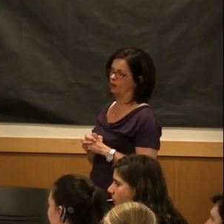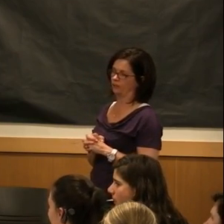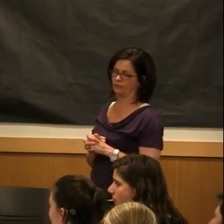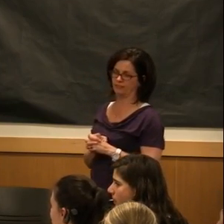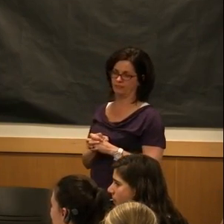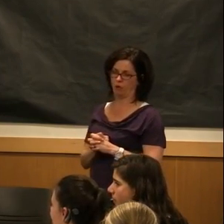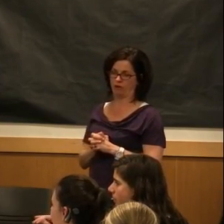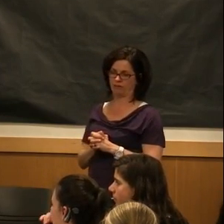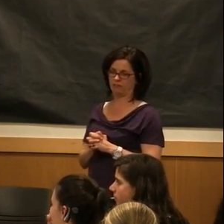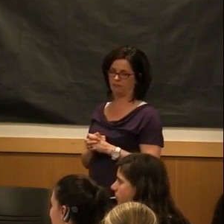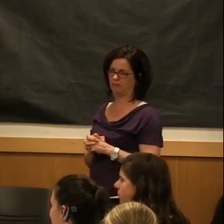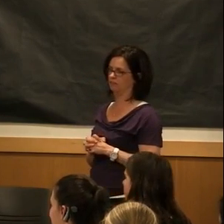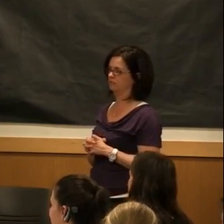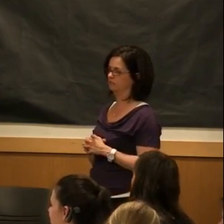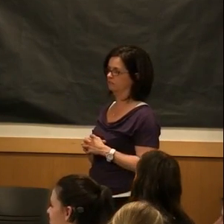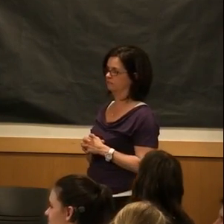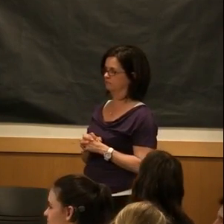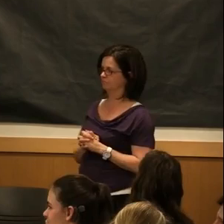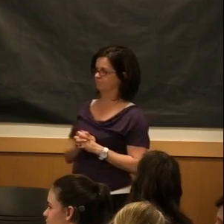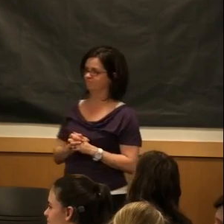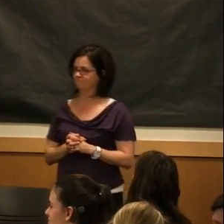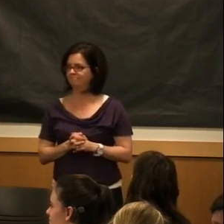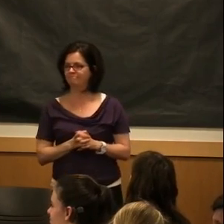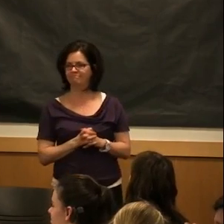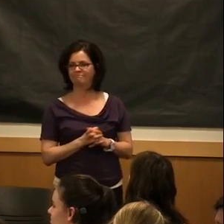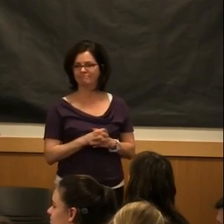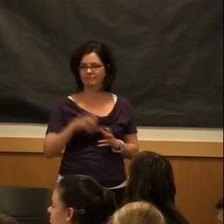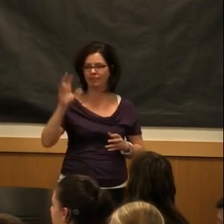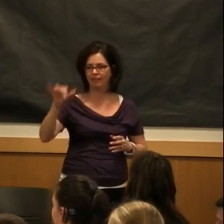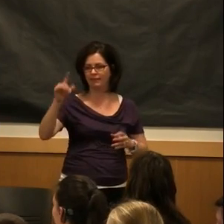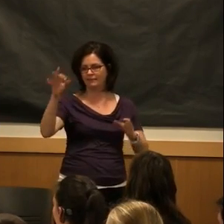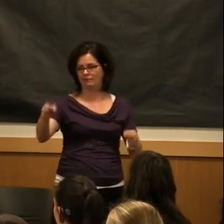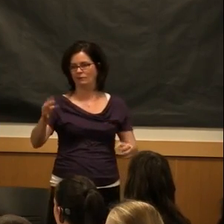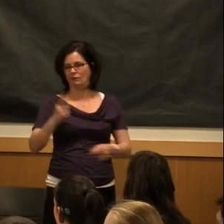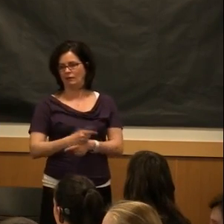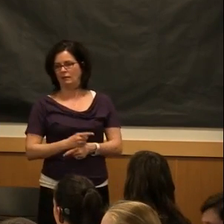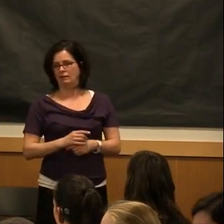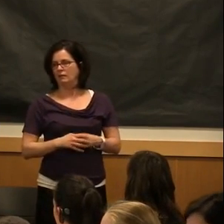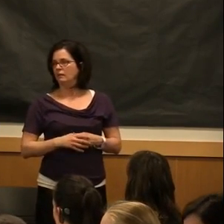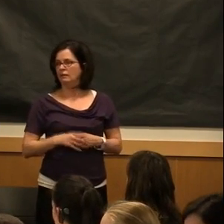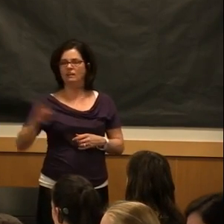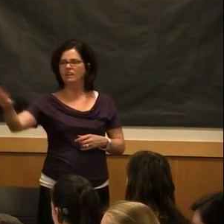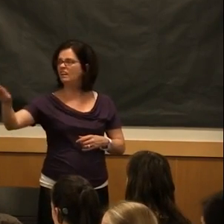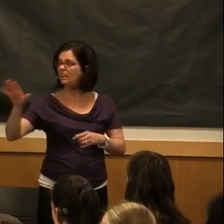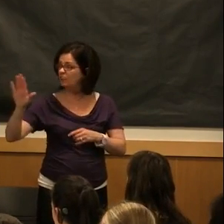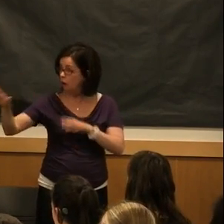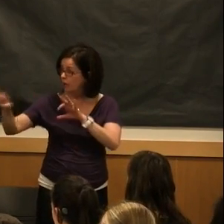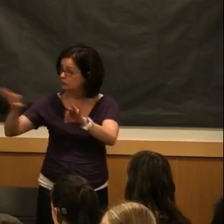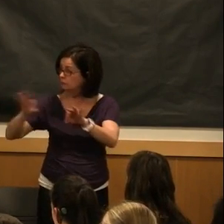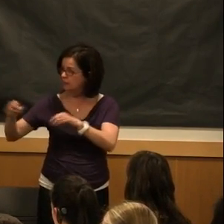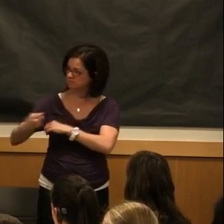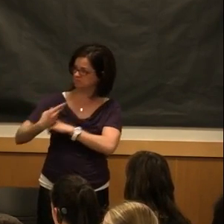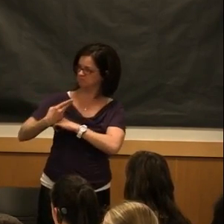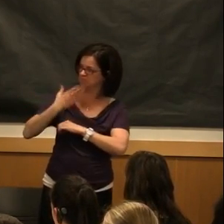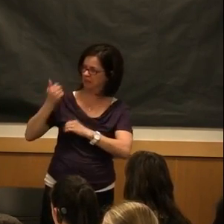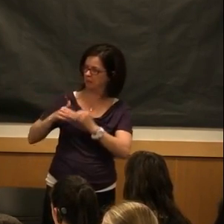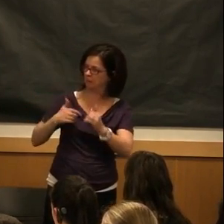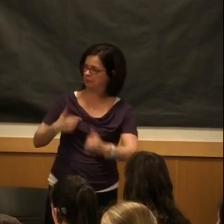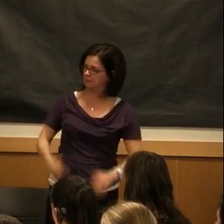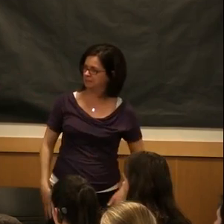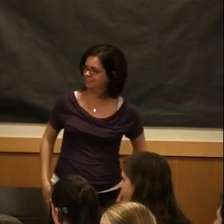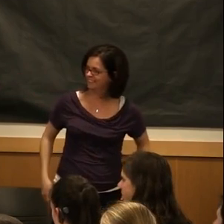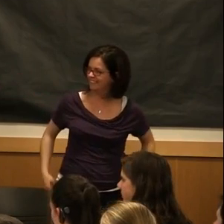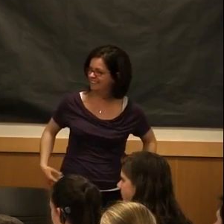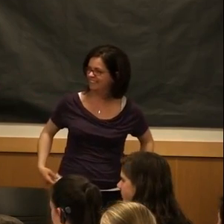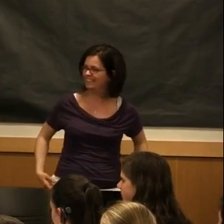essentially like soccer in water. Huh. So, definitely. So, he explained it a lot better than I did. But,